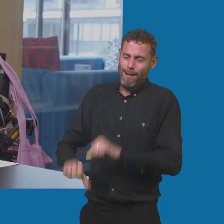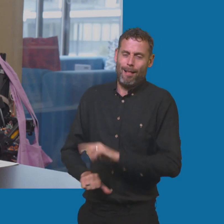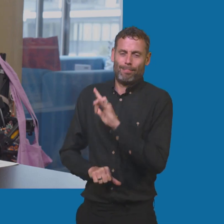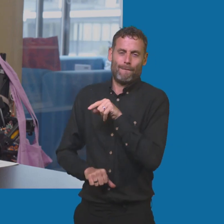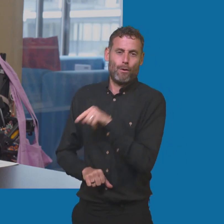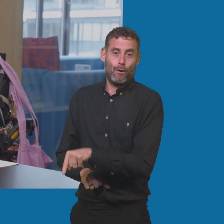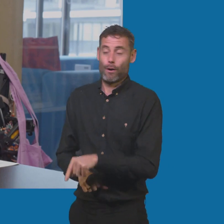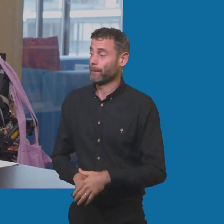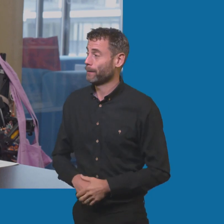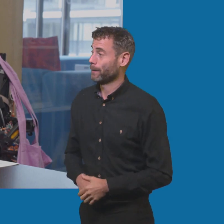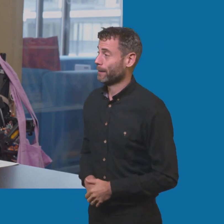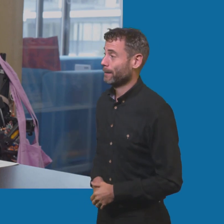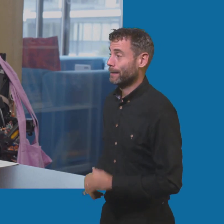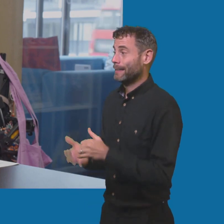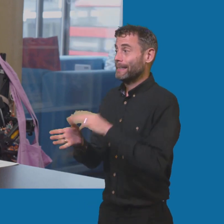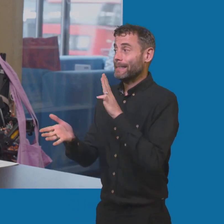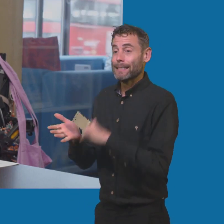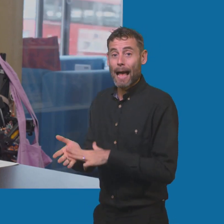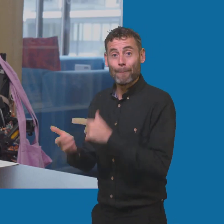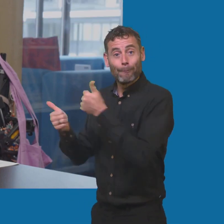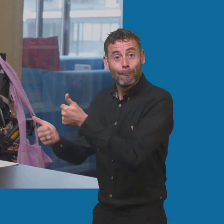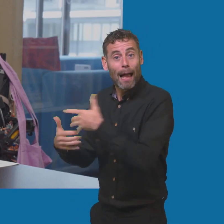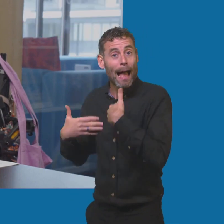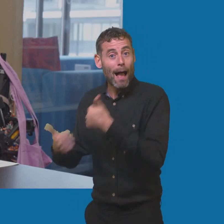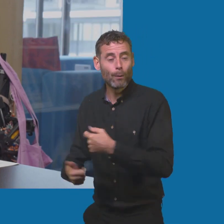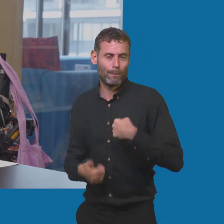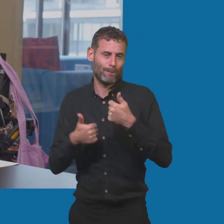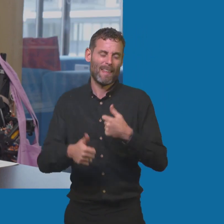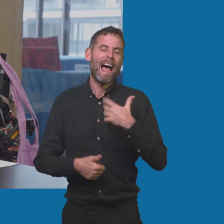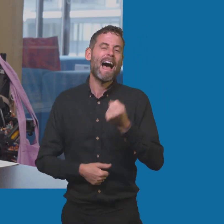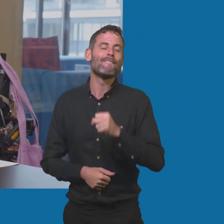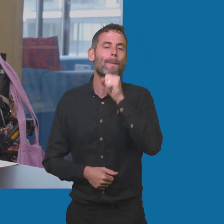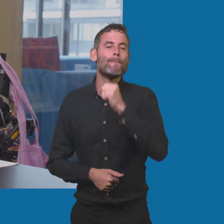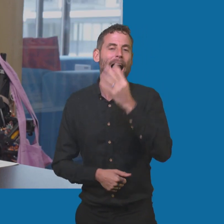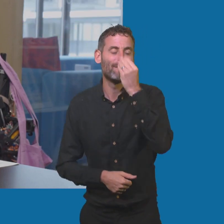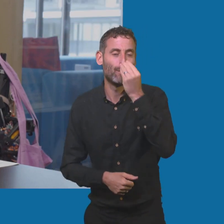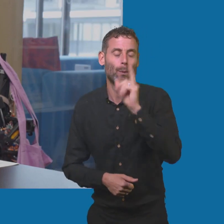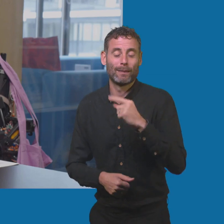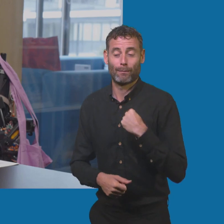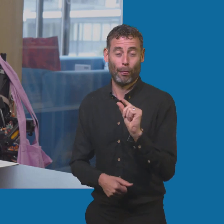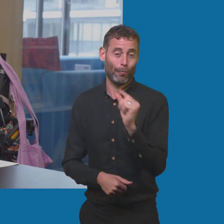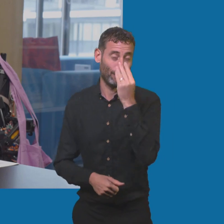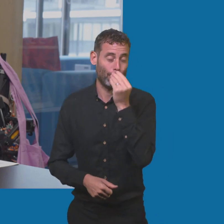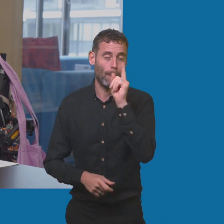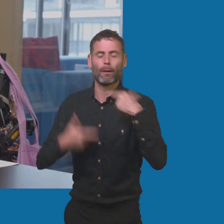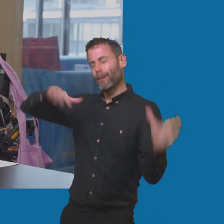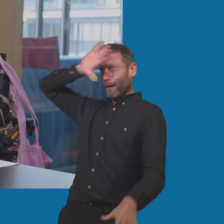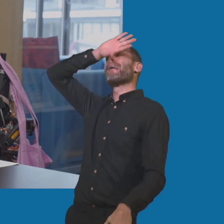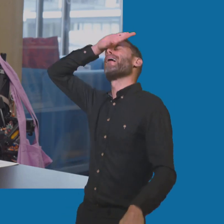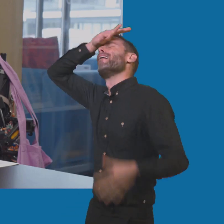Sam. Hello, my darling. How are you? I've got man flu, which basically means I've got a tiny little cold, but I'm reacting in a